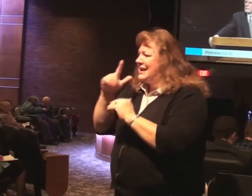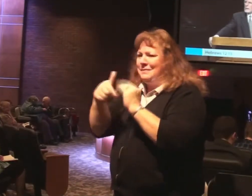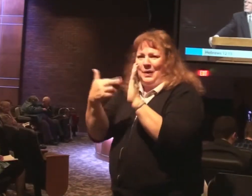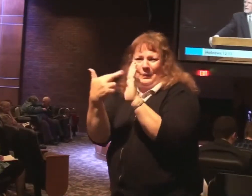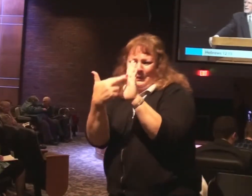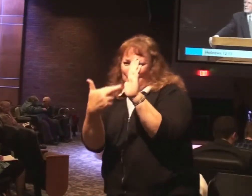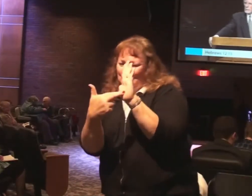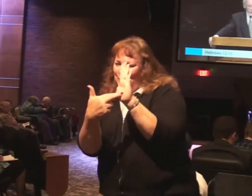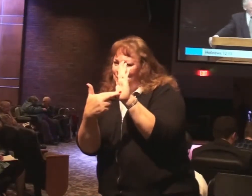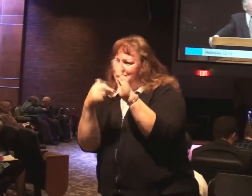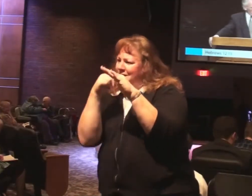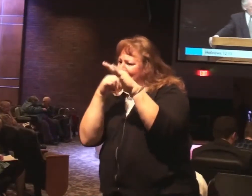about being under law.